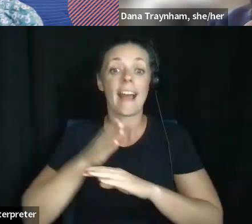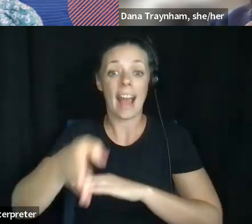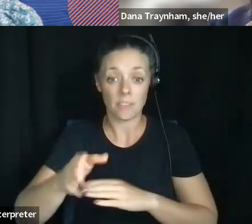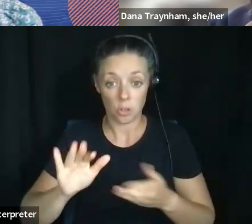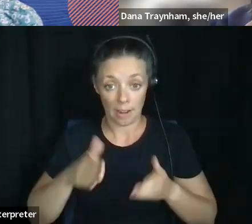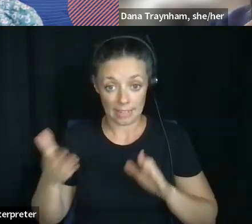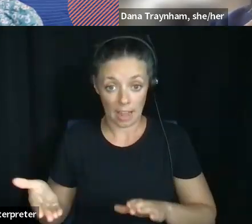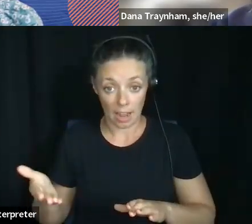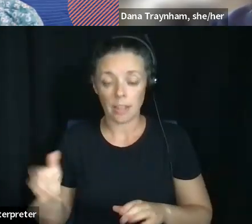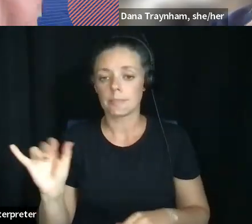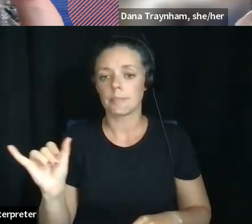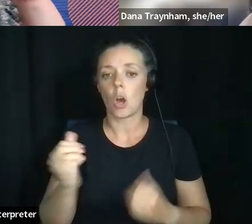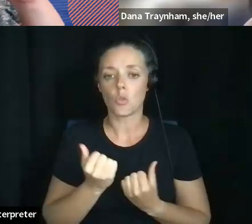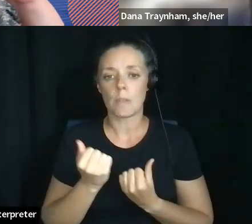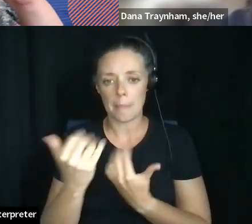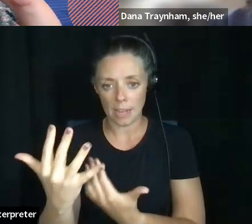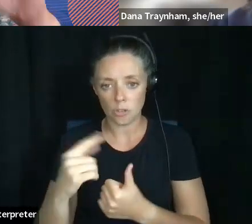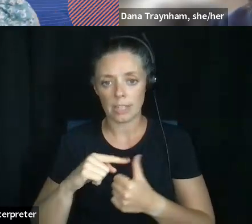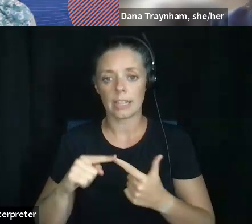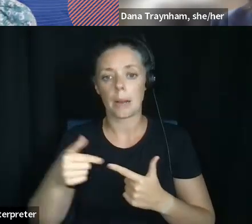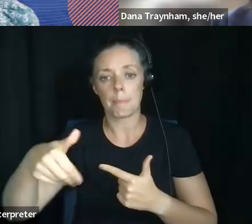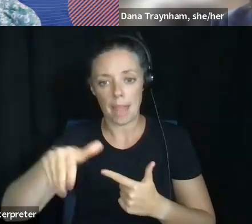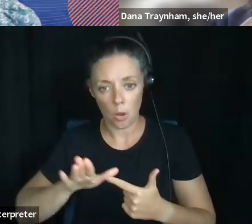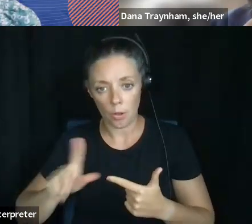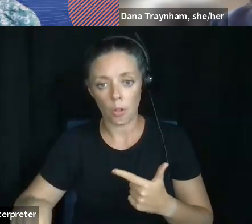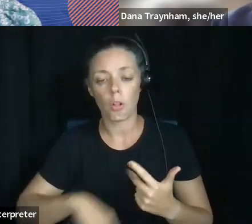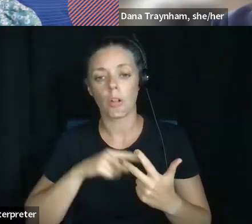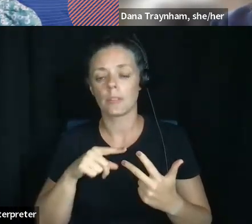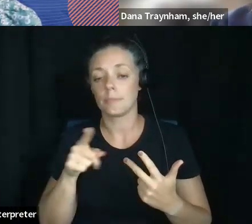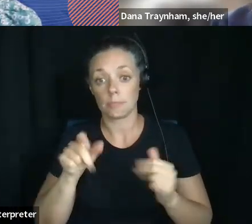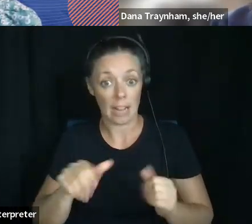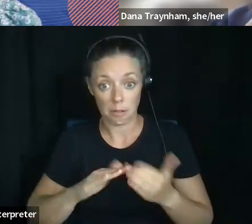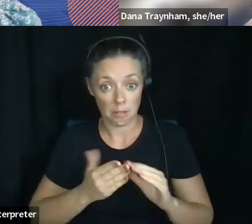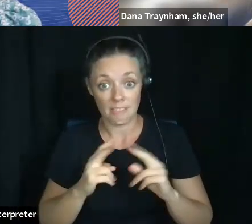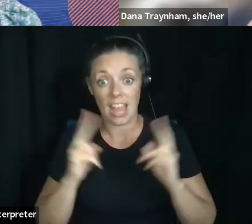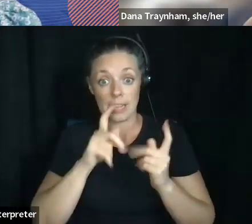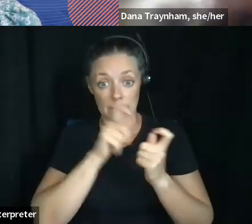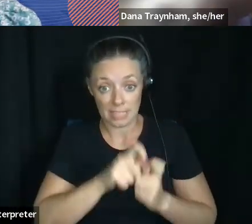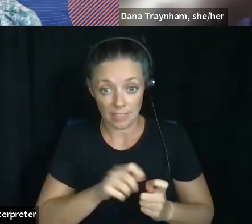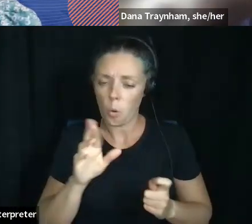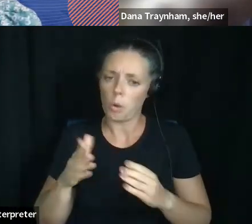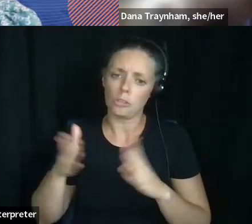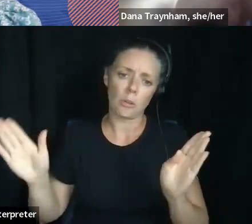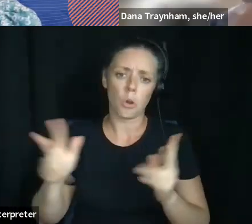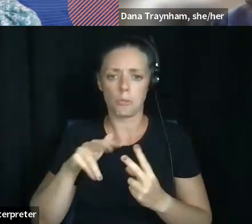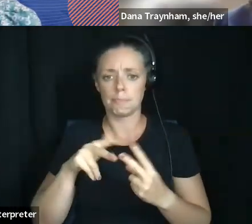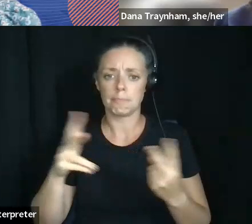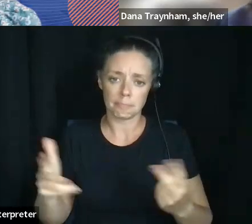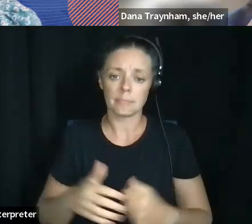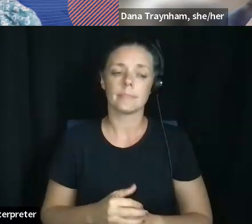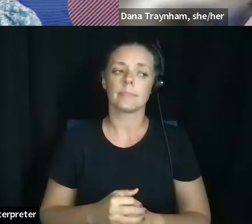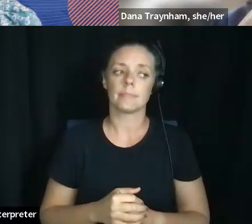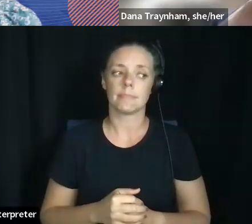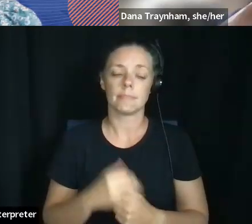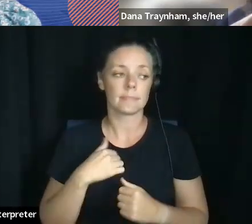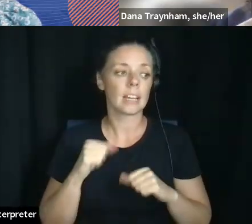cremation, burial. You can get very specific about that or keep it very general. I can also